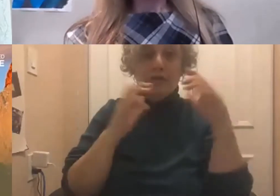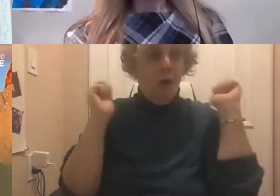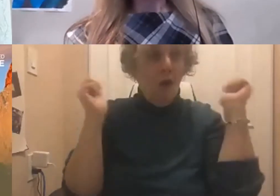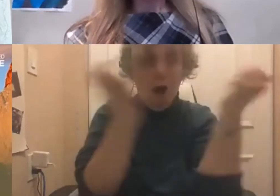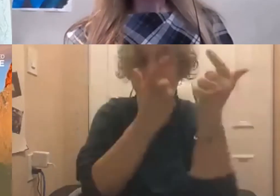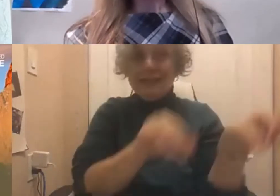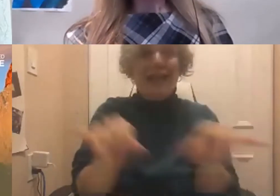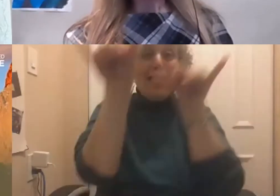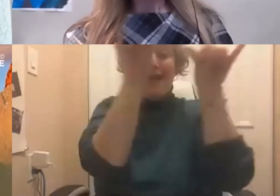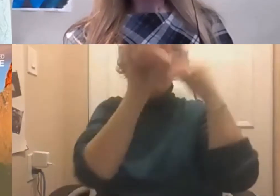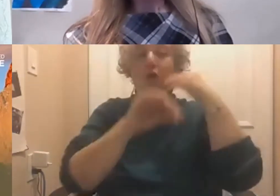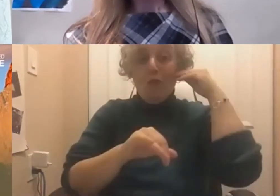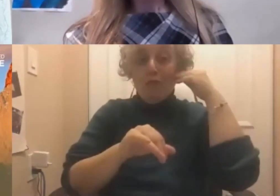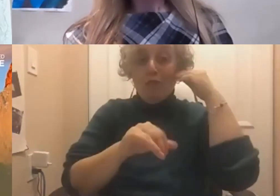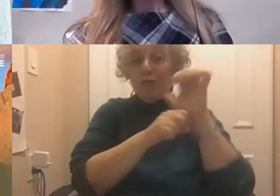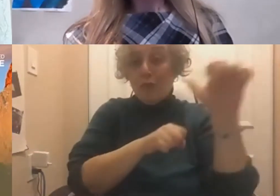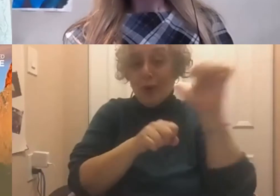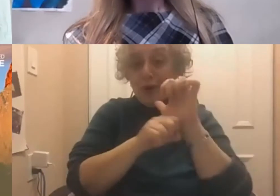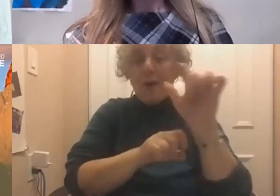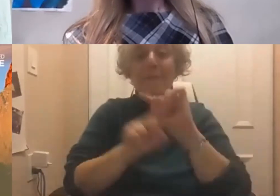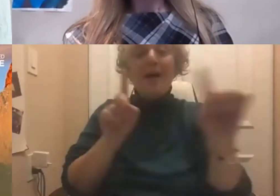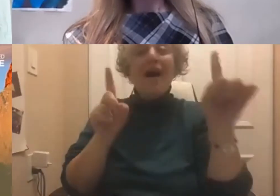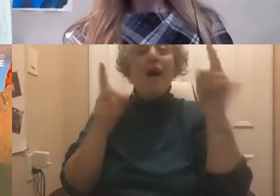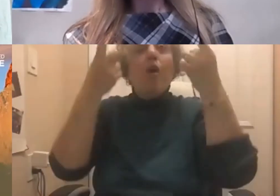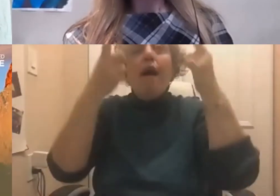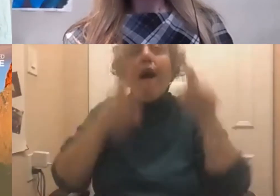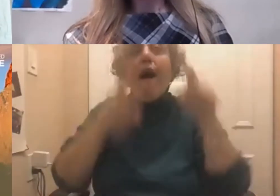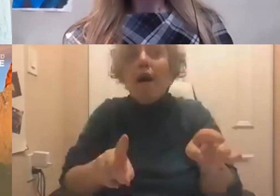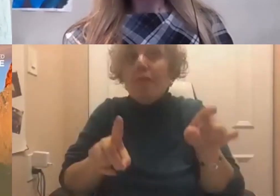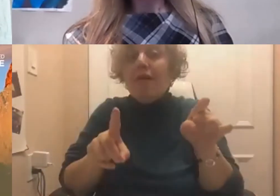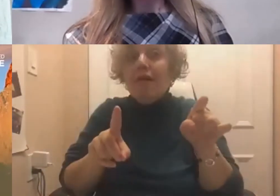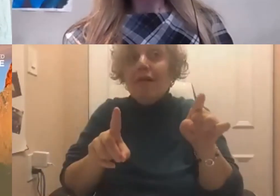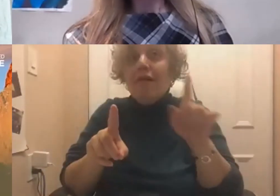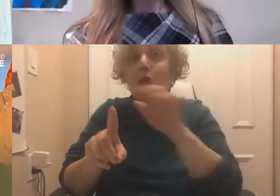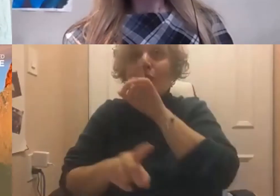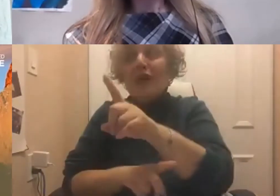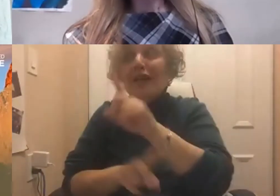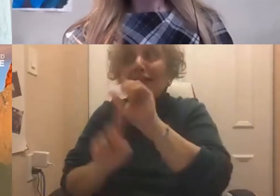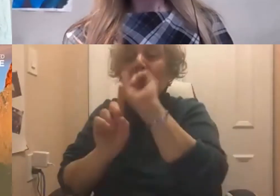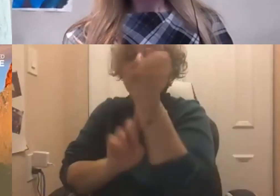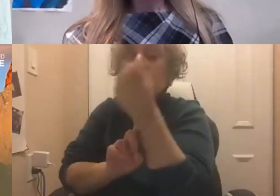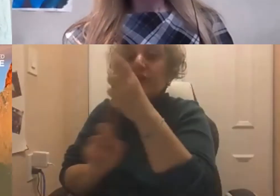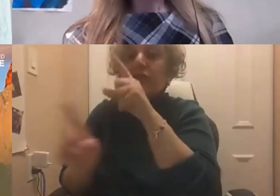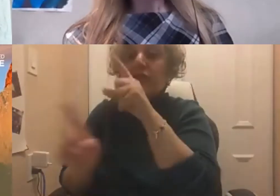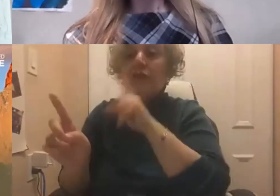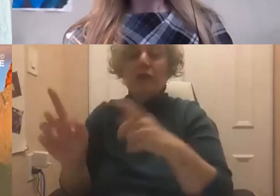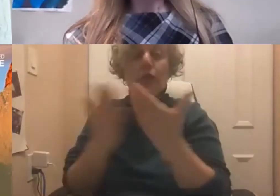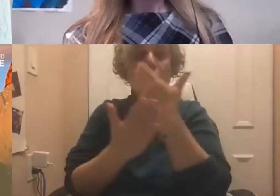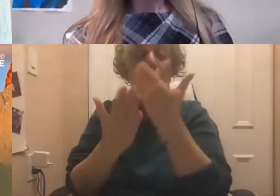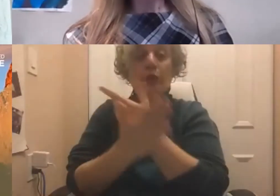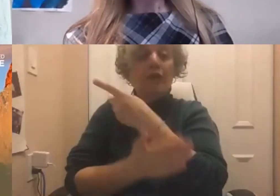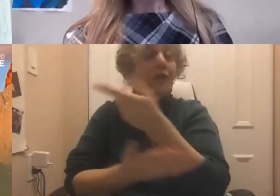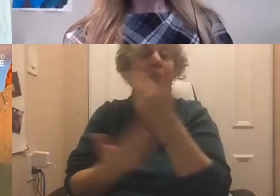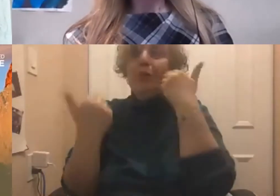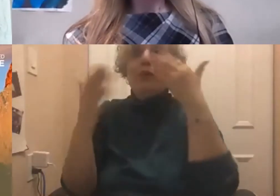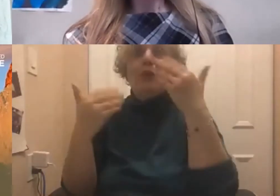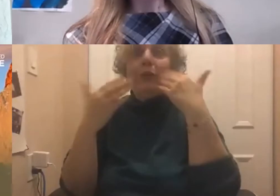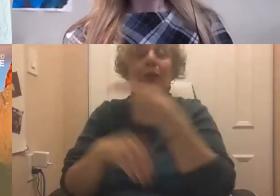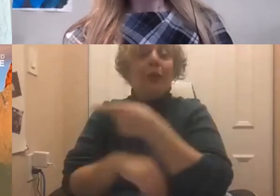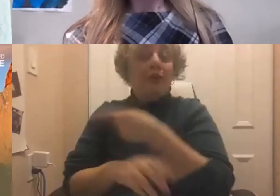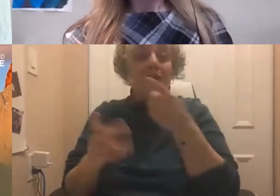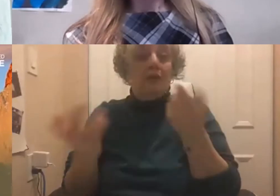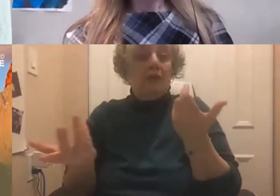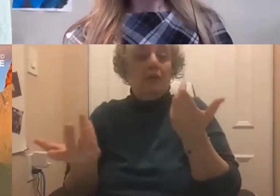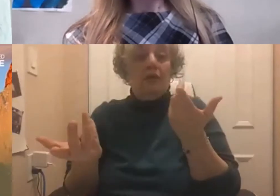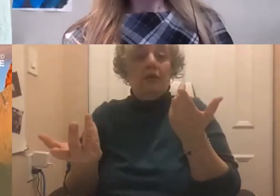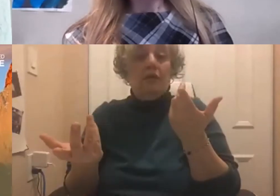it, right? So, what reality becomes our new reality? Nobody knows that. My